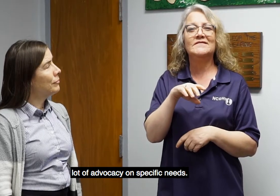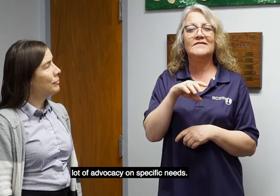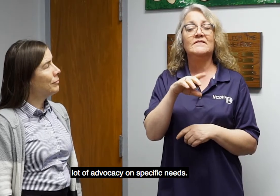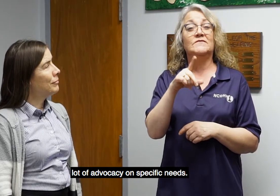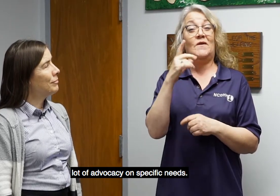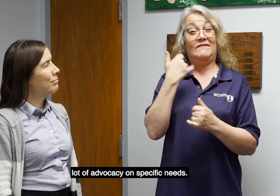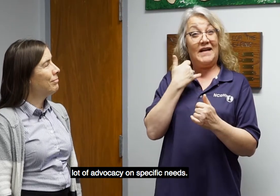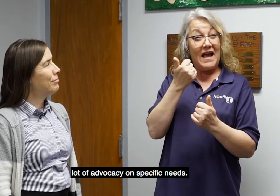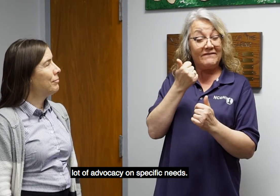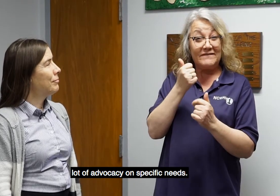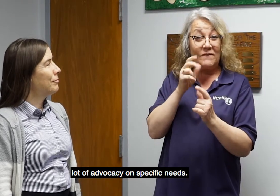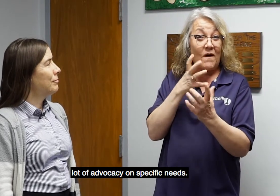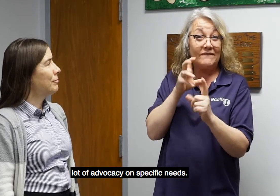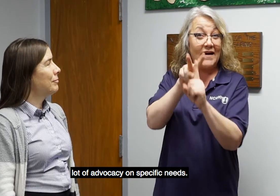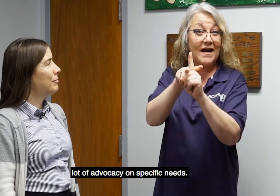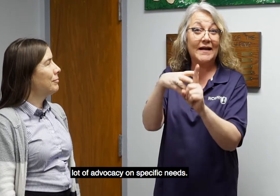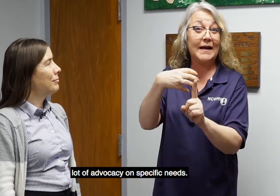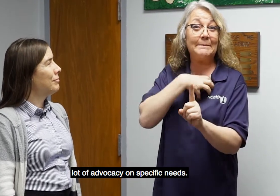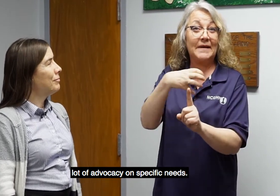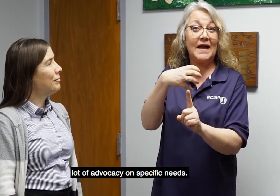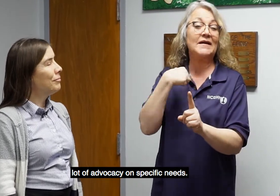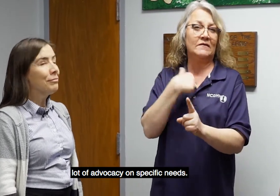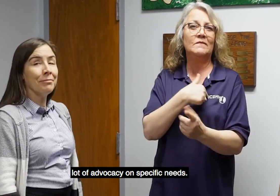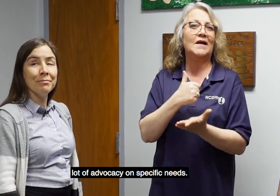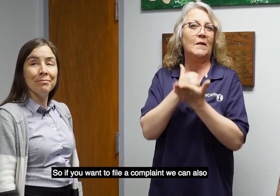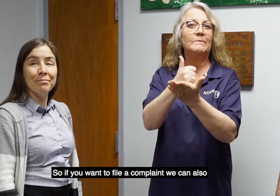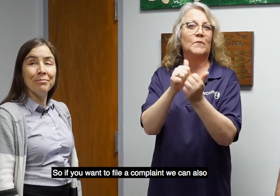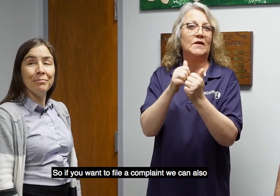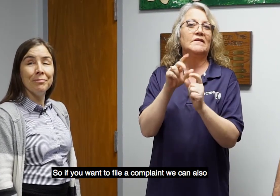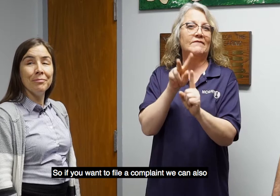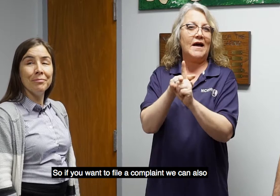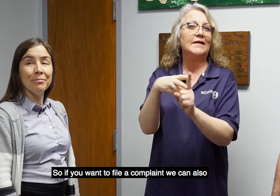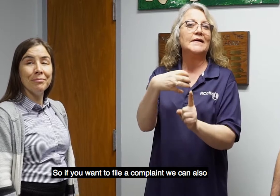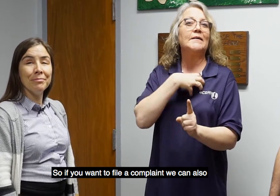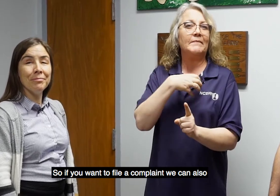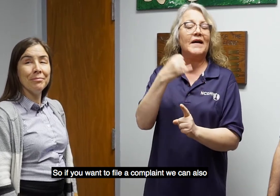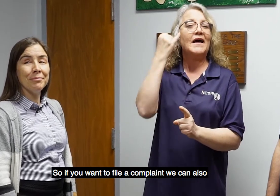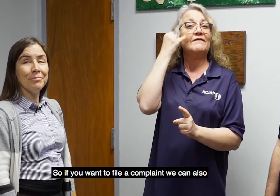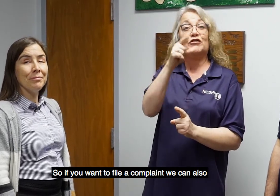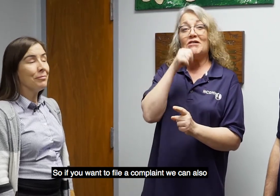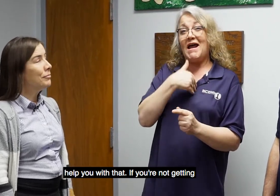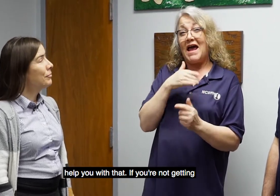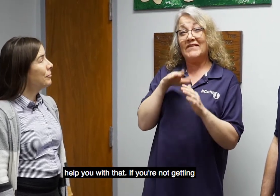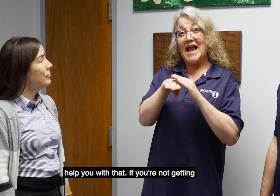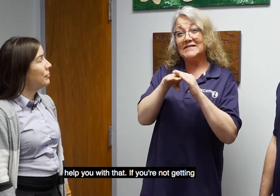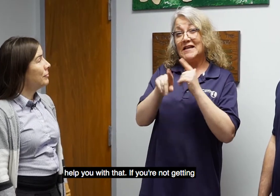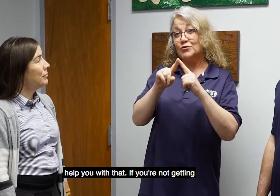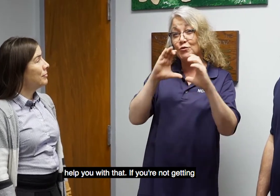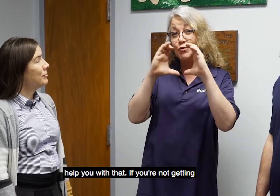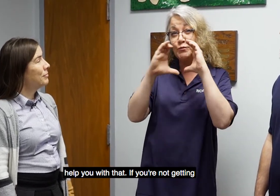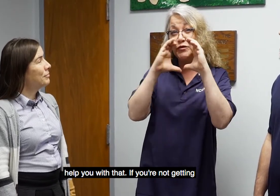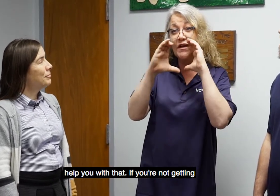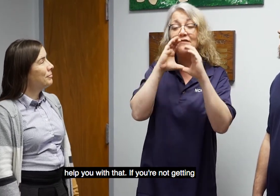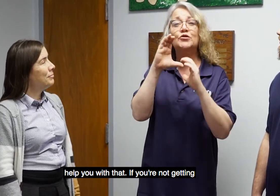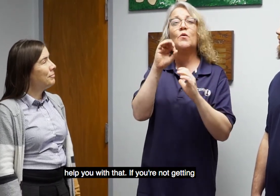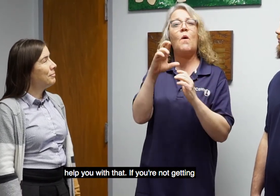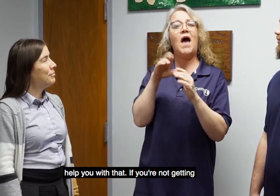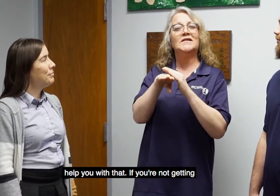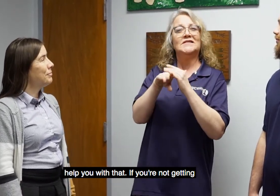needs. So if you want to file a complaint, we can also help you with that. If you're not getting access to